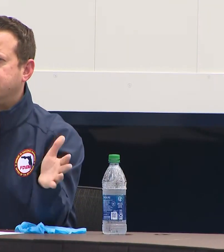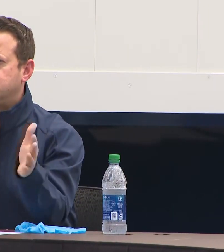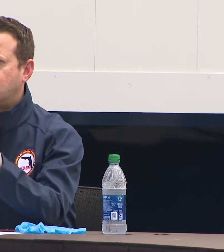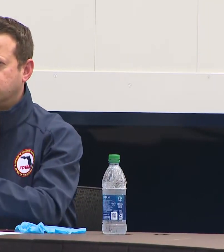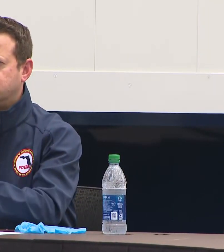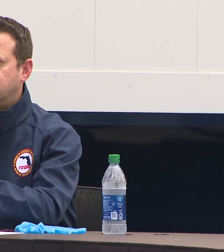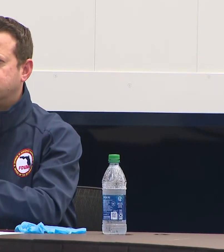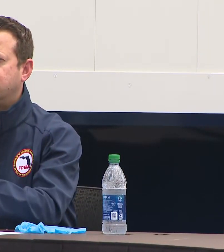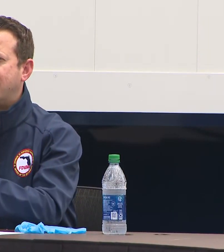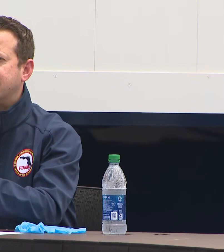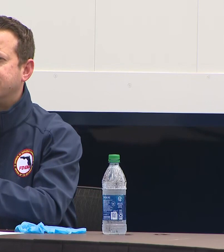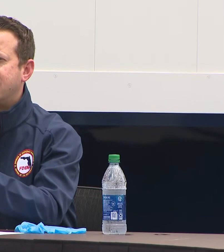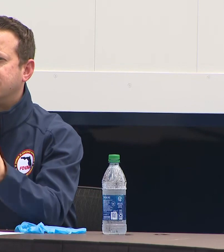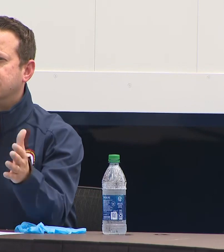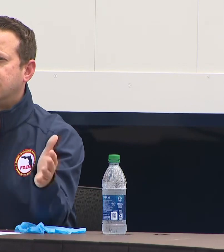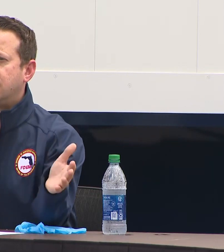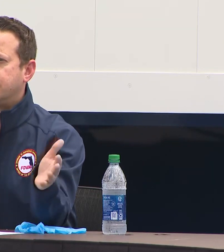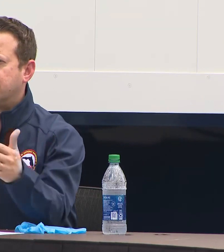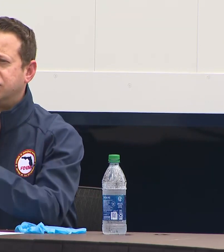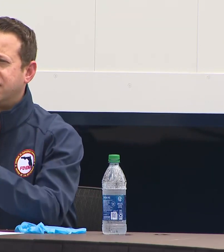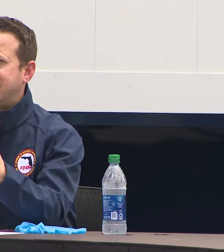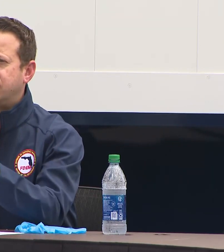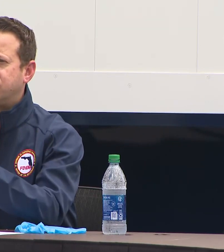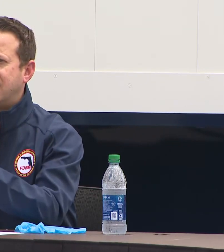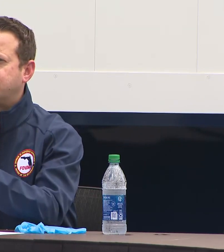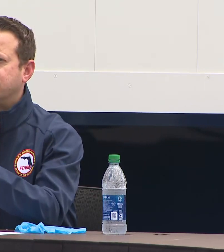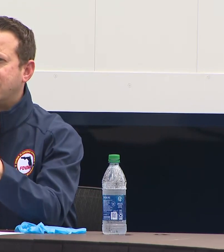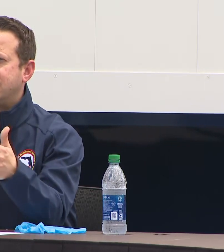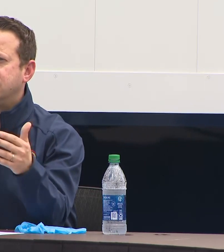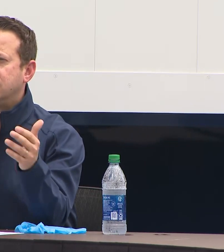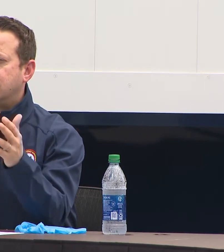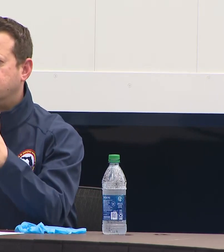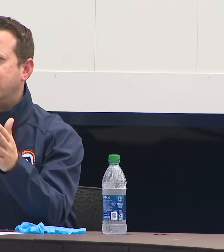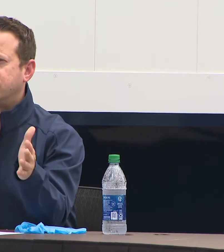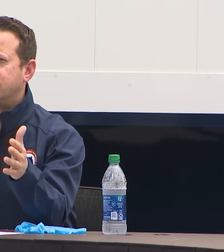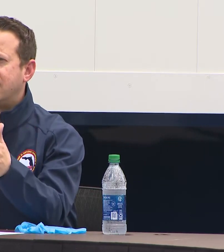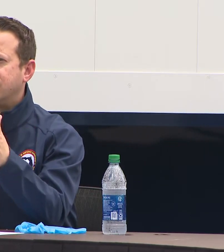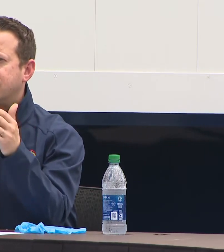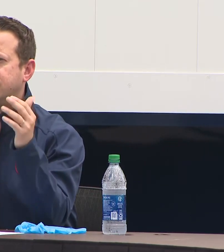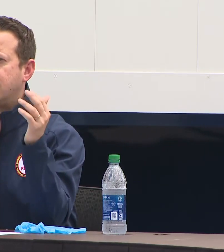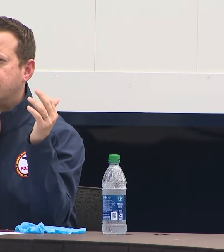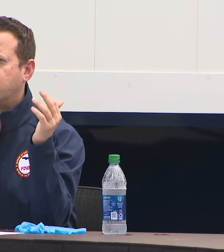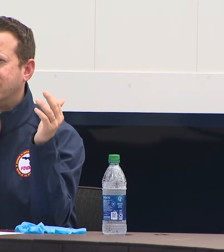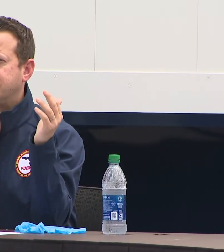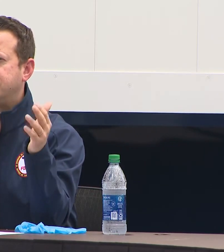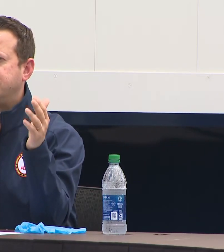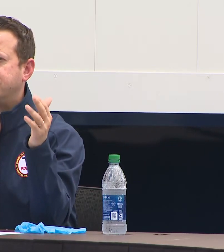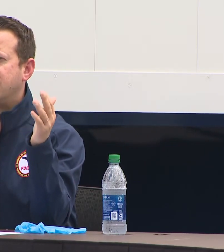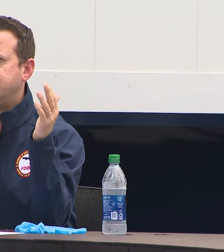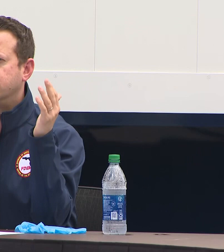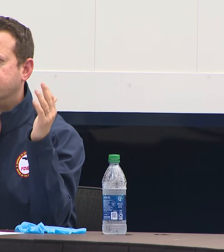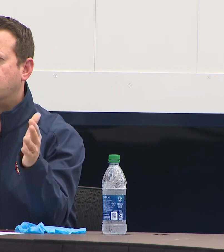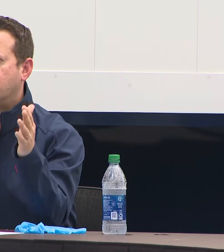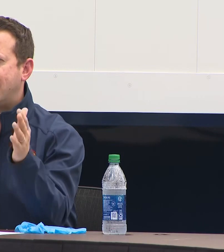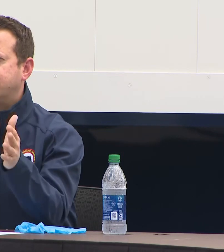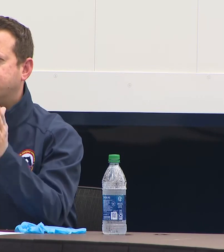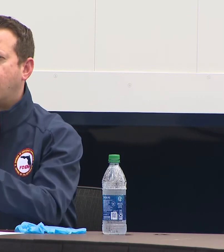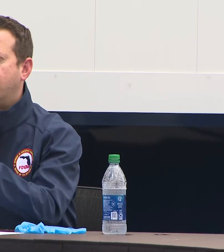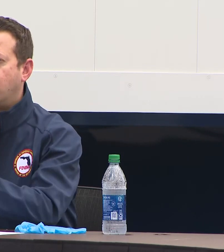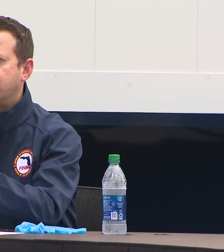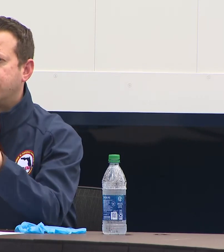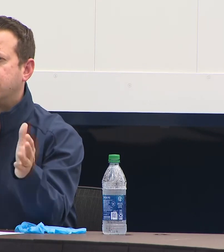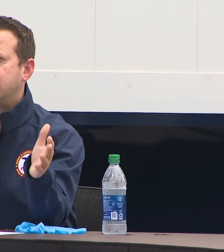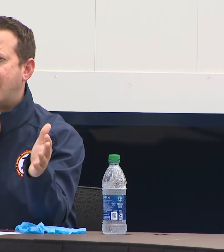masks. I think you saw results come out of that. The president announced yesterday, two days ago now, that we're going to get 55 million more